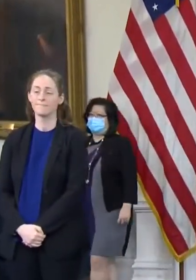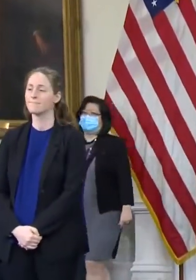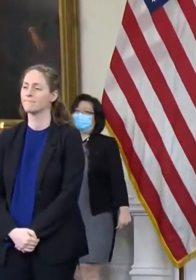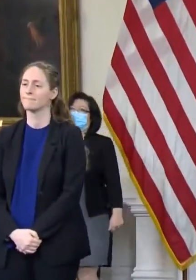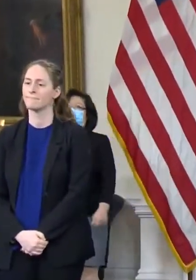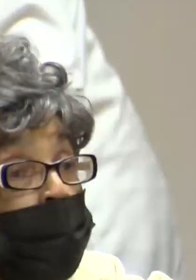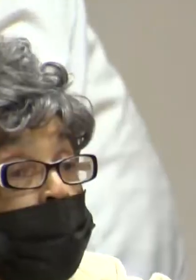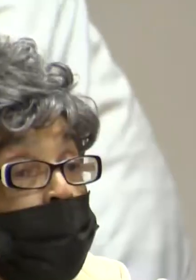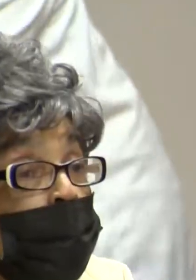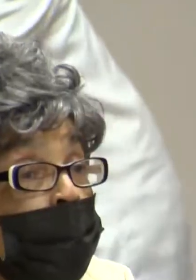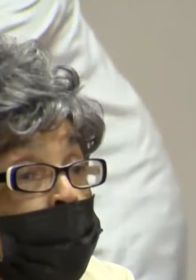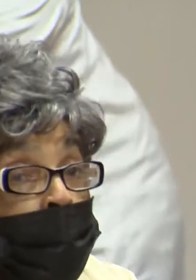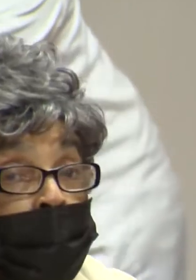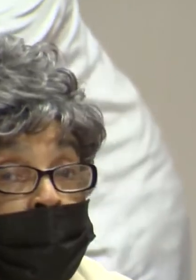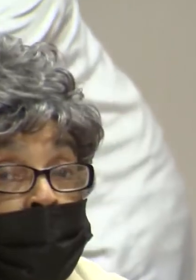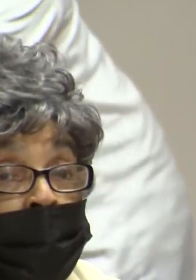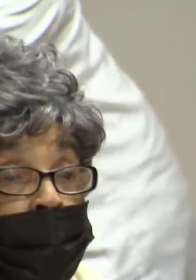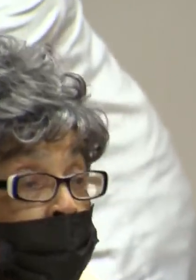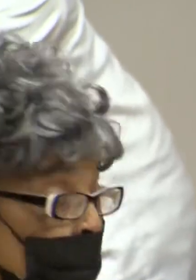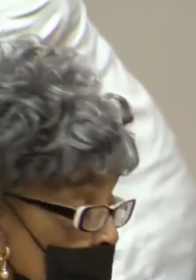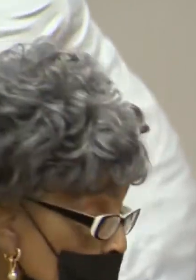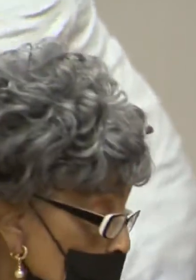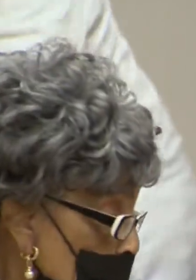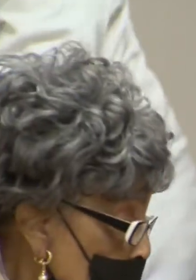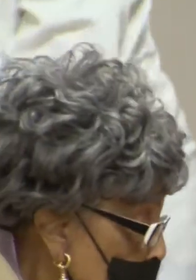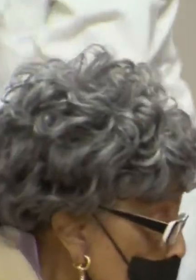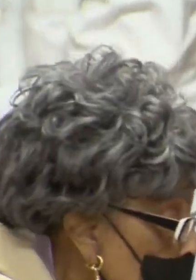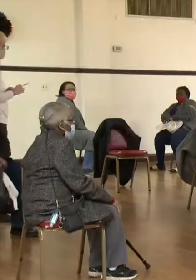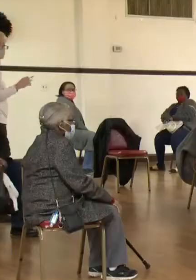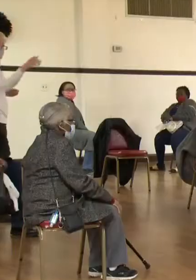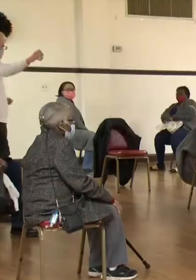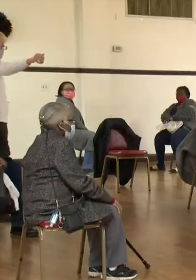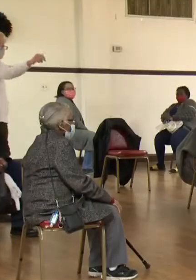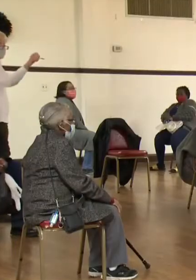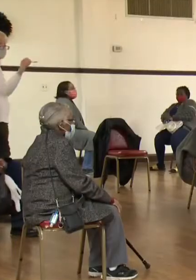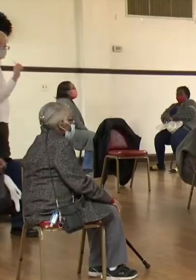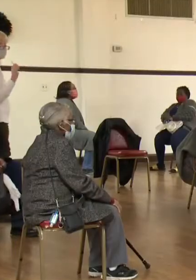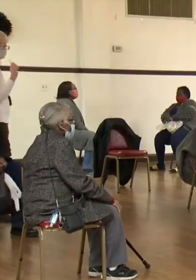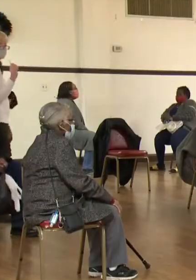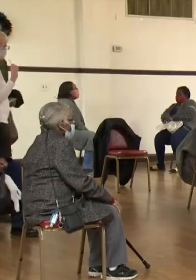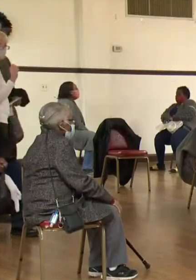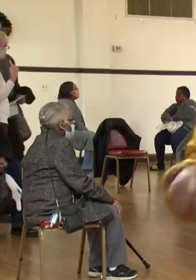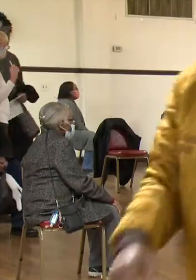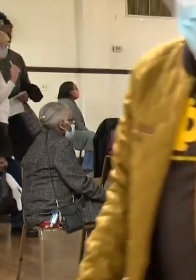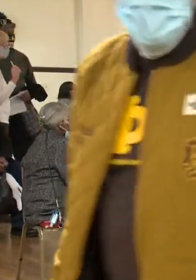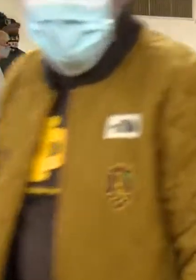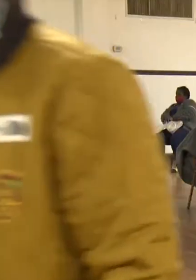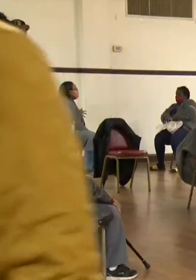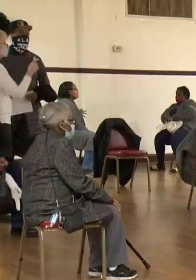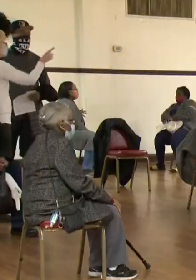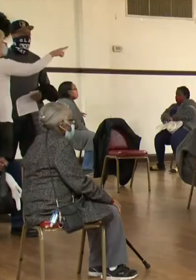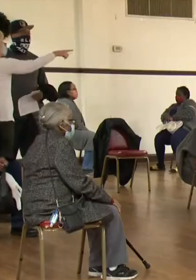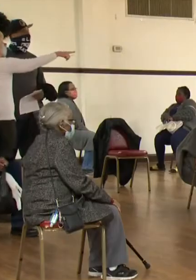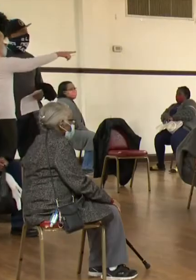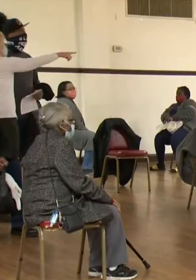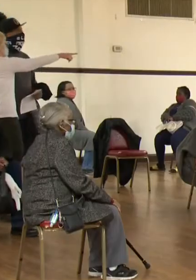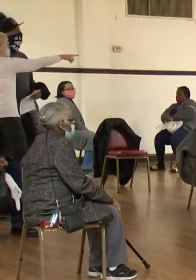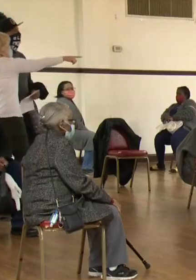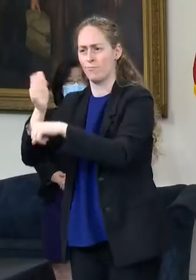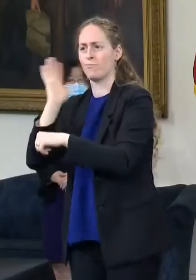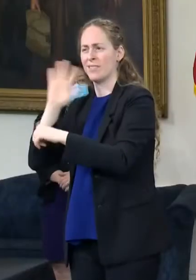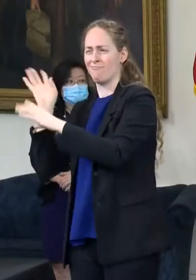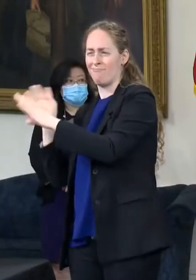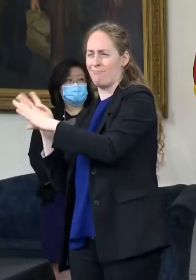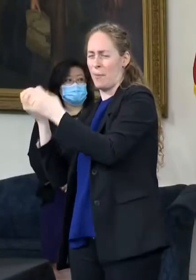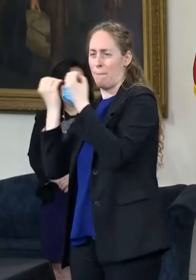adults have already gotten at least one COVID-19 vaccine shot. The governor also announced that starting next week, more vaccines will be sent to the